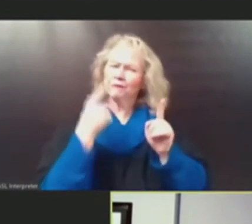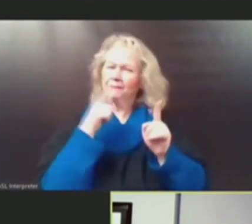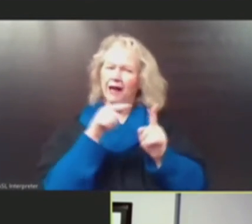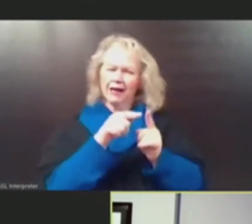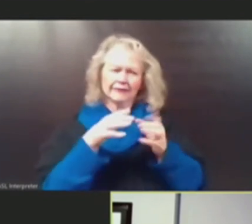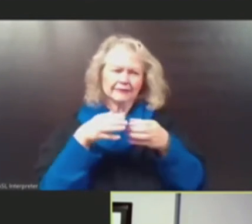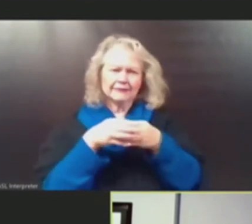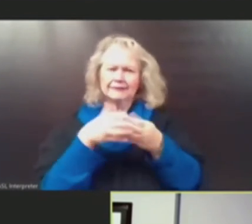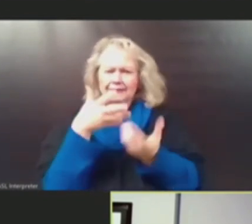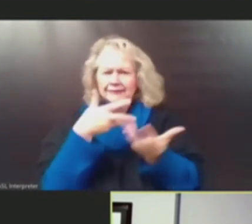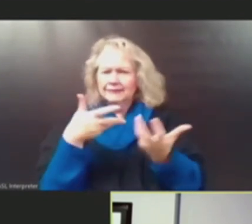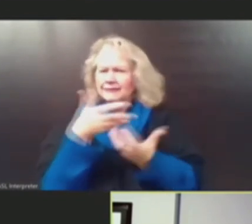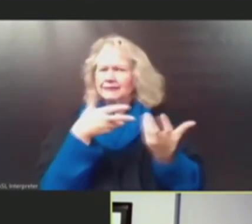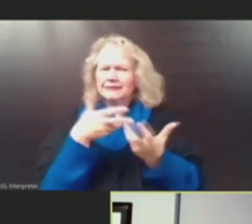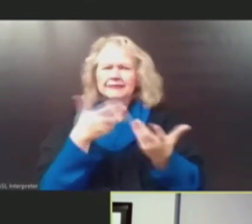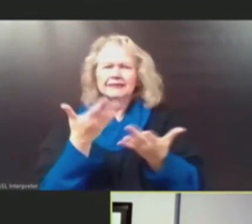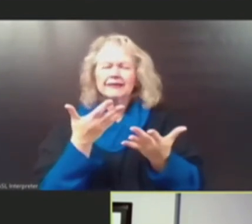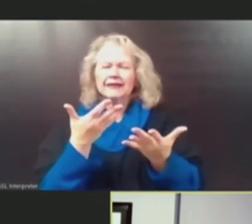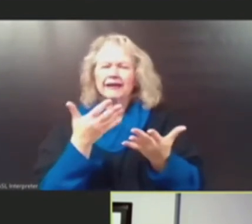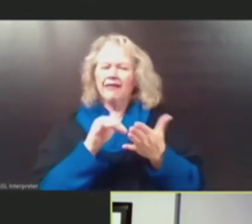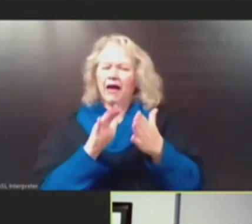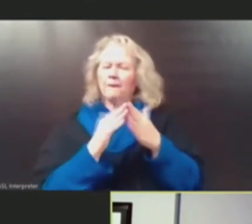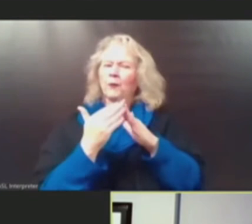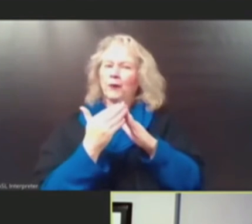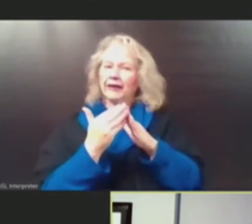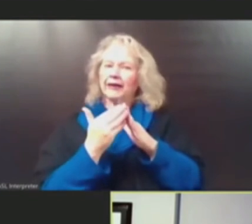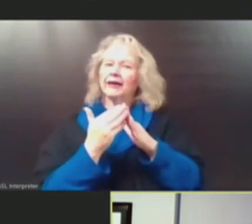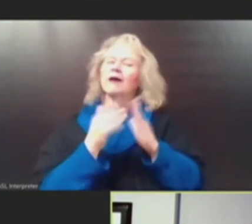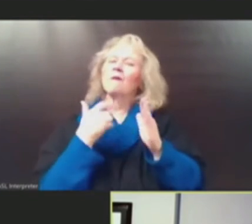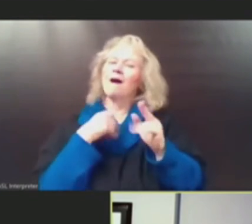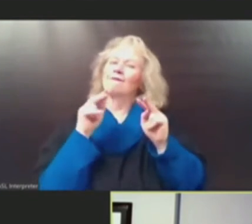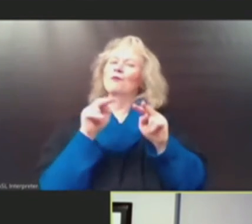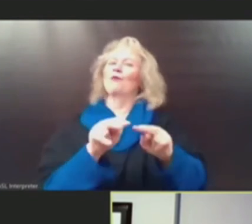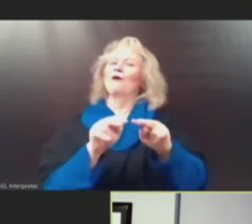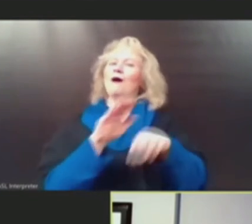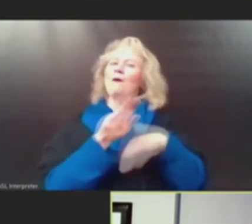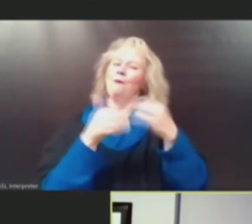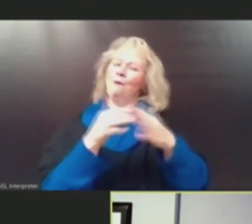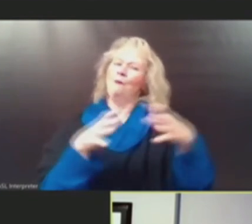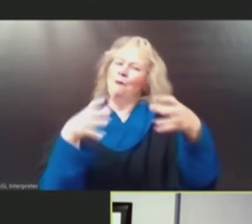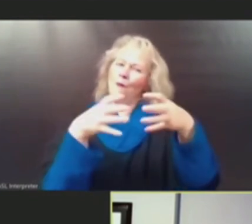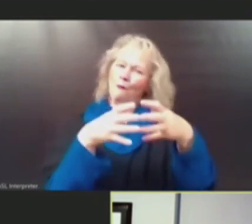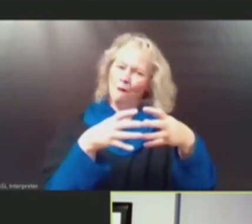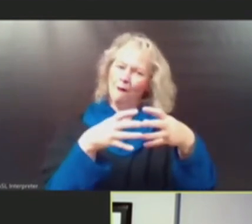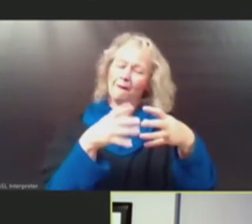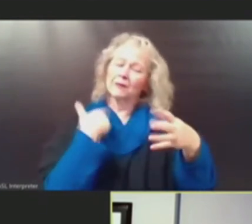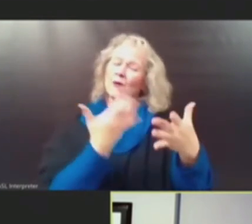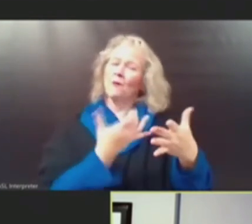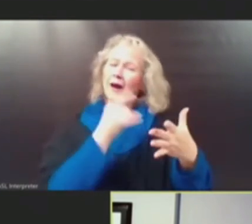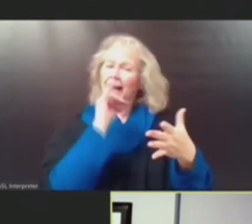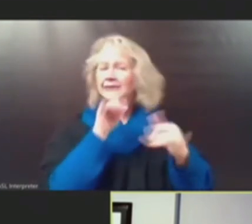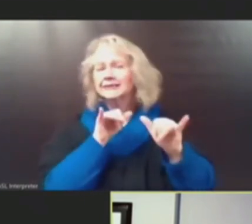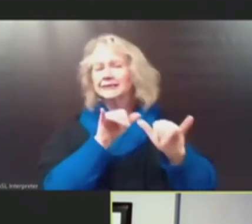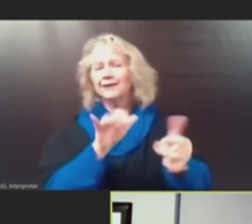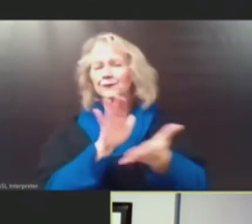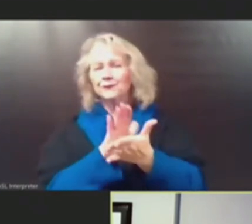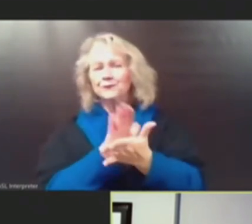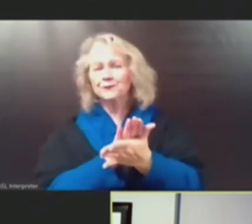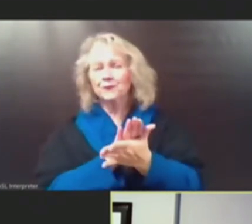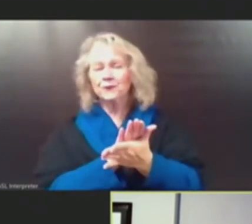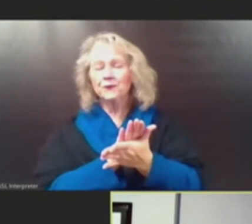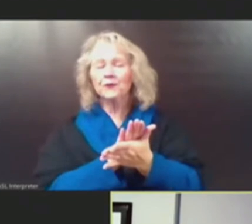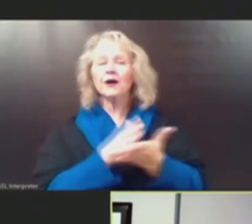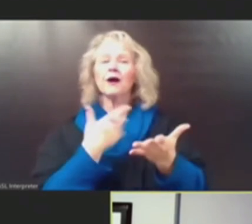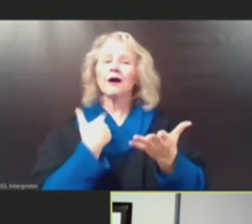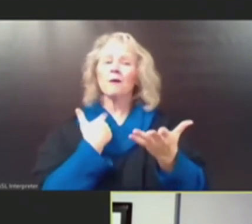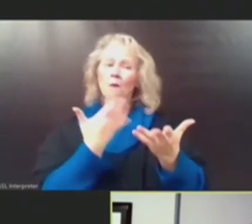community of people. And that's where something to take care of the overall community and keep kids in school, which is ultimately what we want to do. We want to